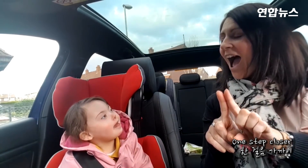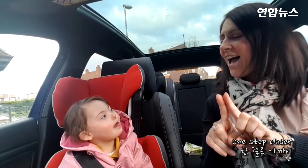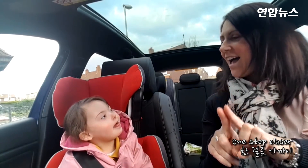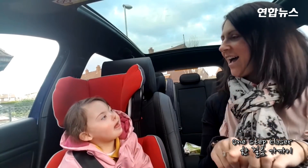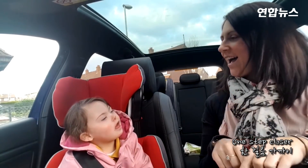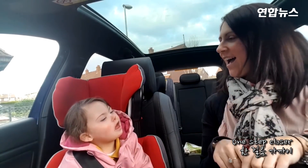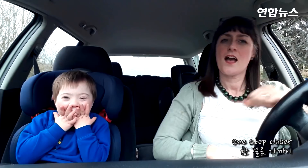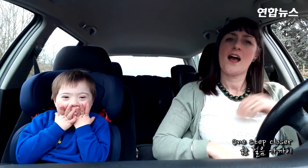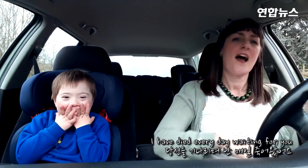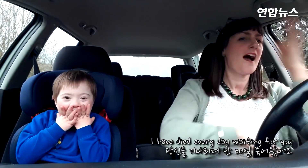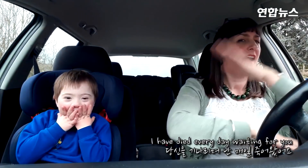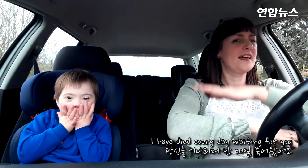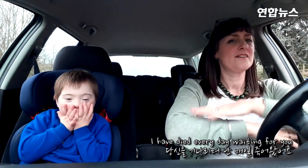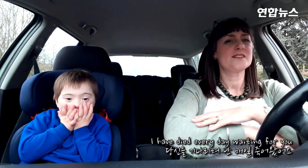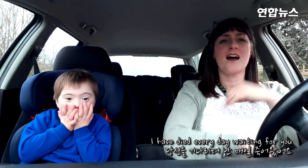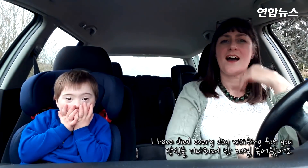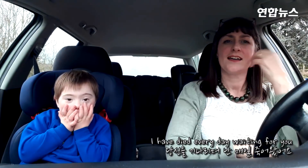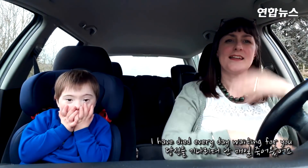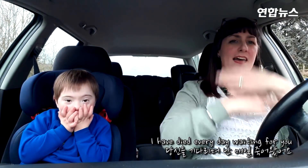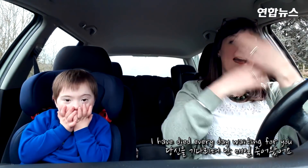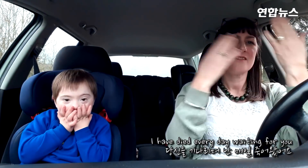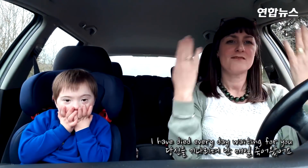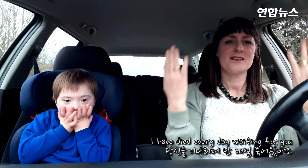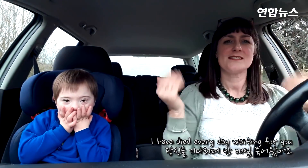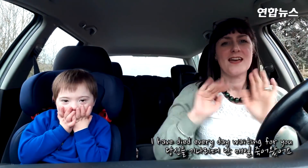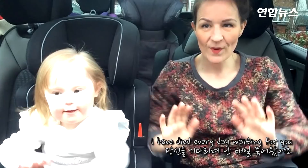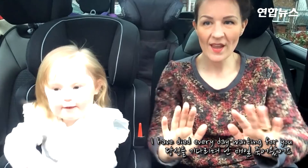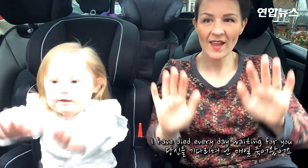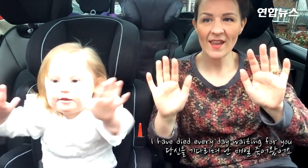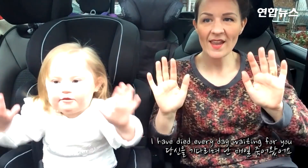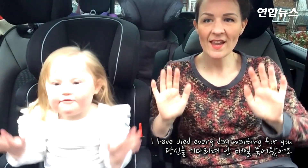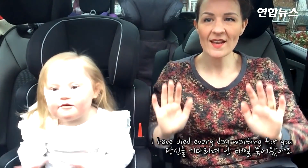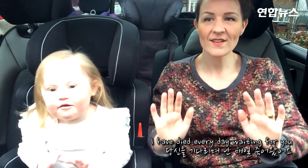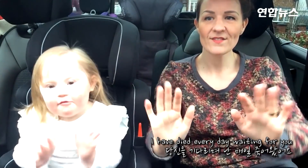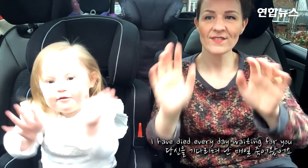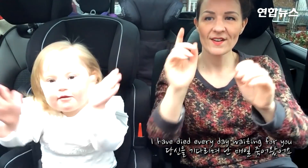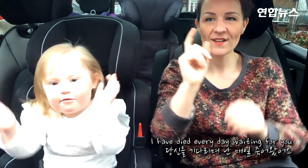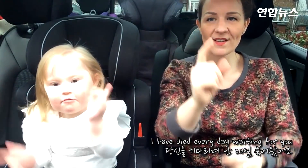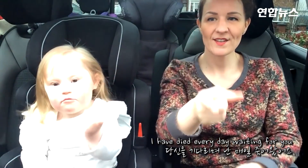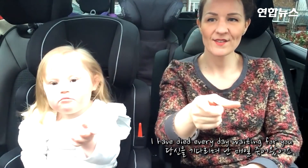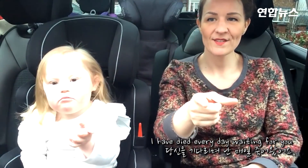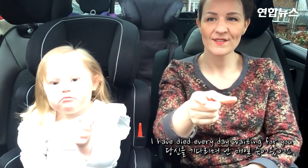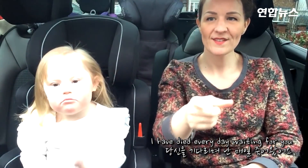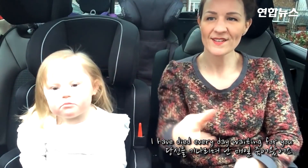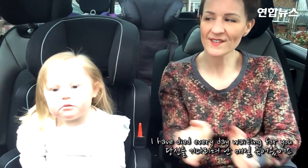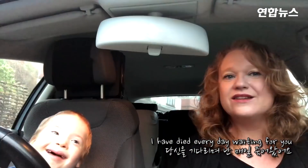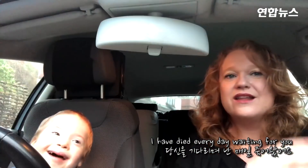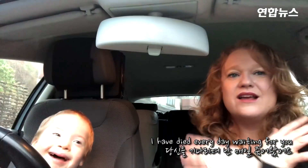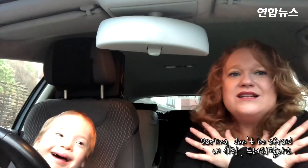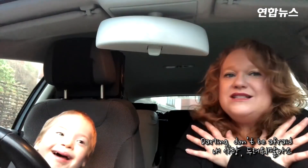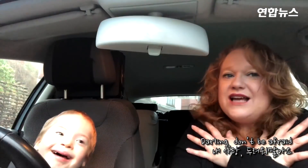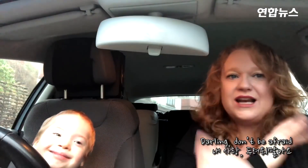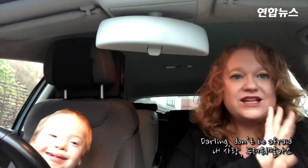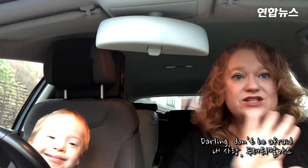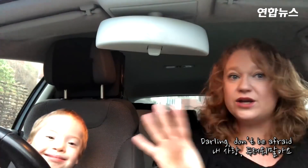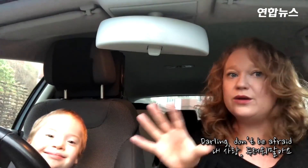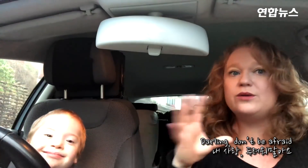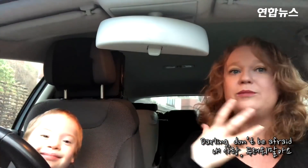I have died every day waiting for you Darling, don't